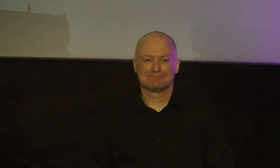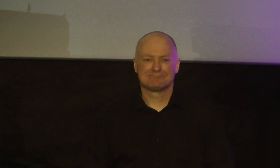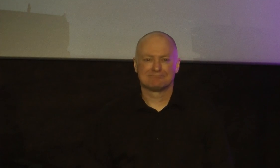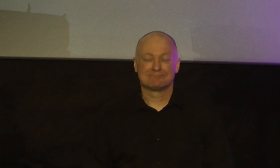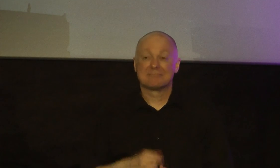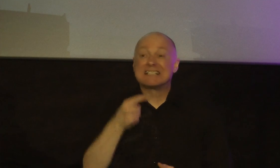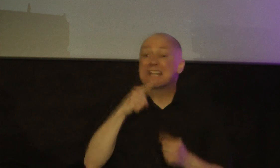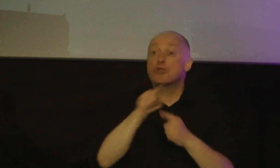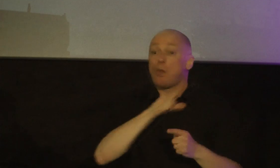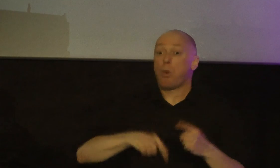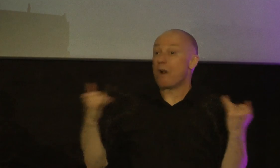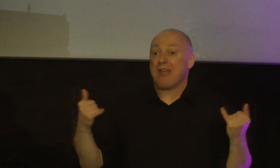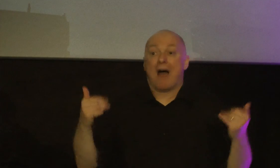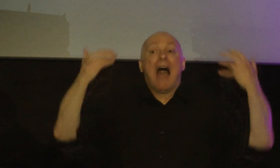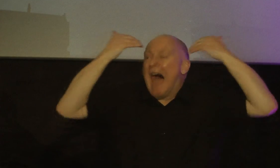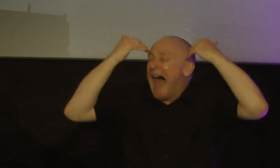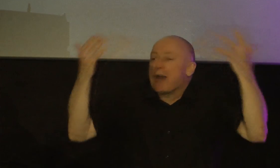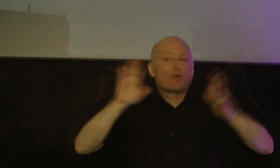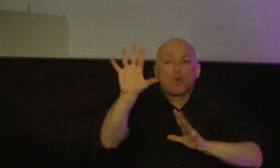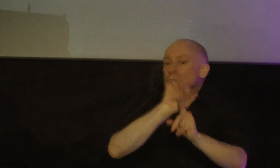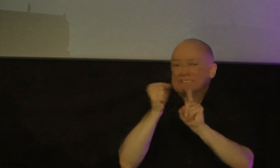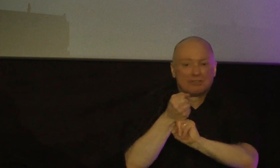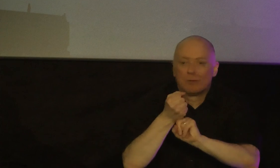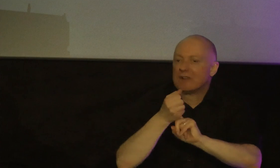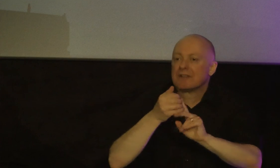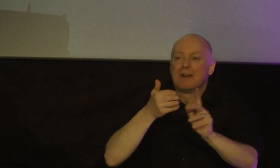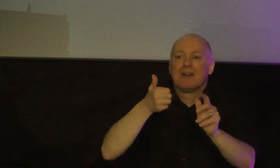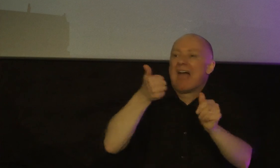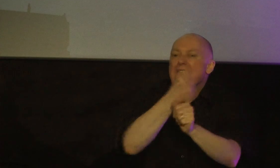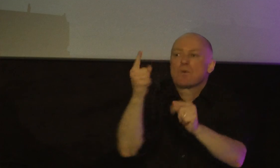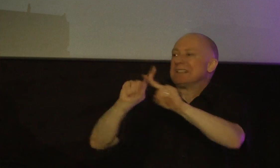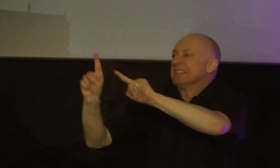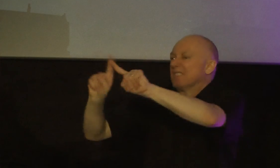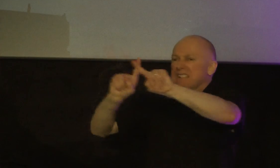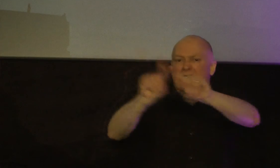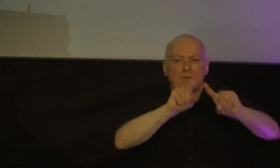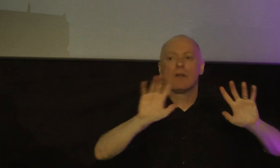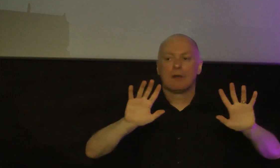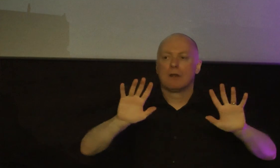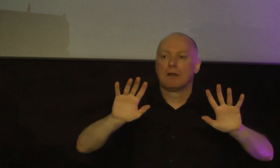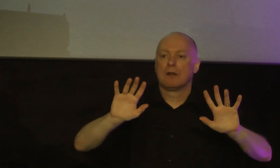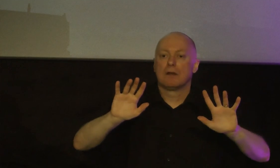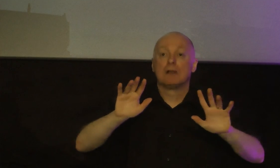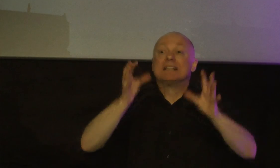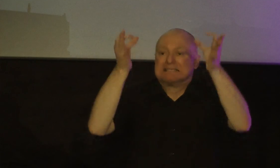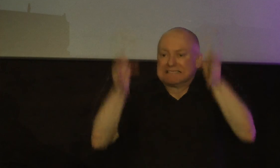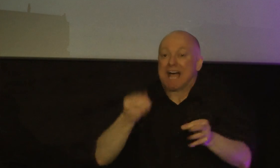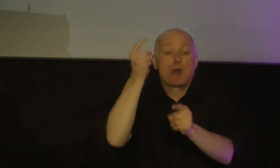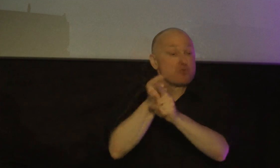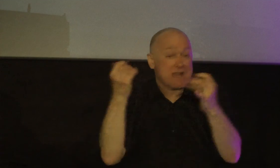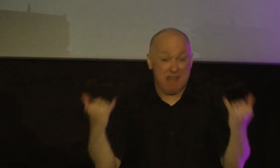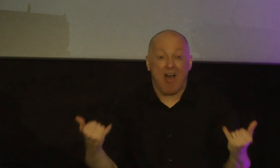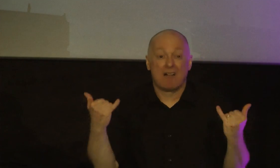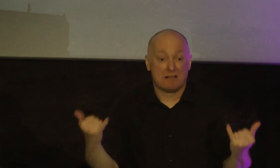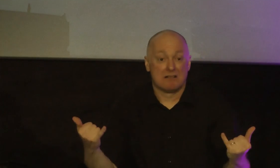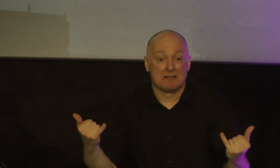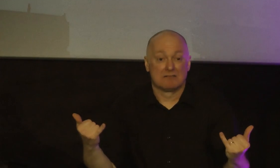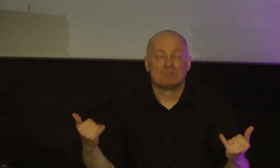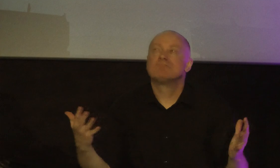to the Lord right now I don't know how it's all gonna unfold I don't know how it's all gonna work out but I decided right now to be slow